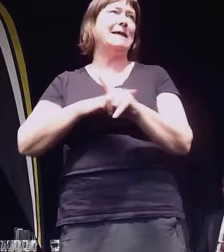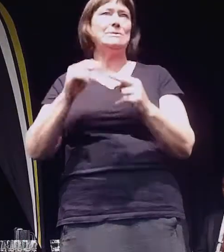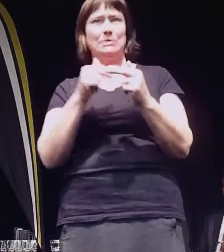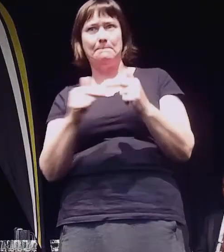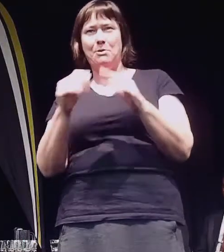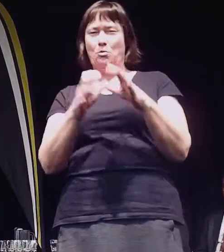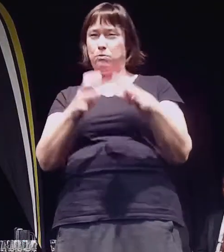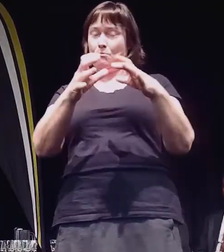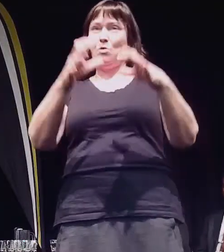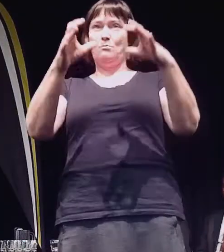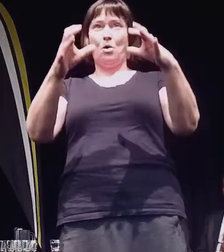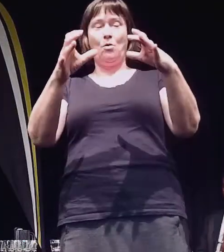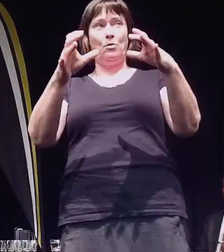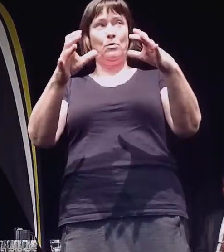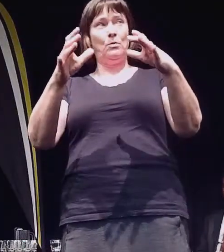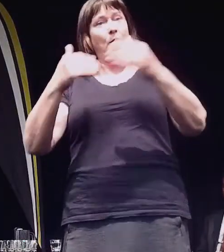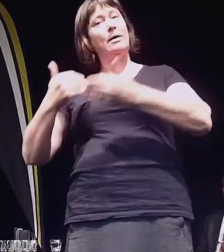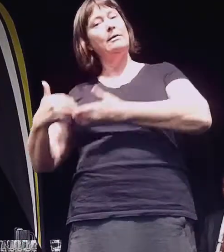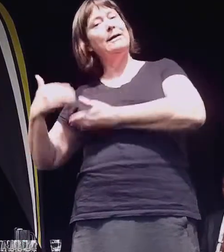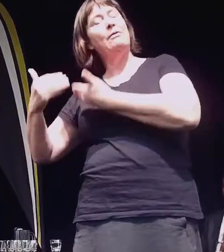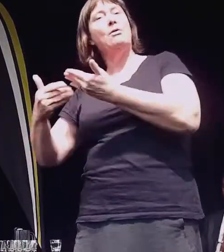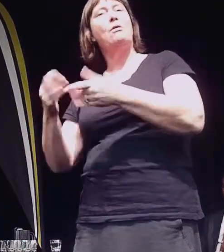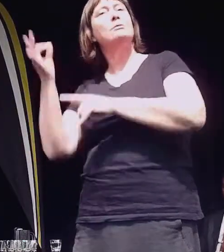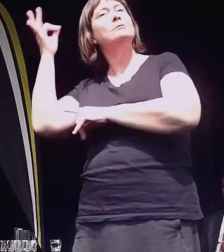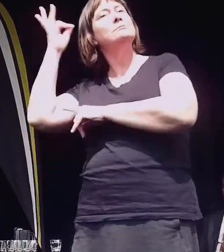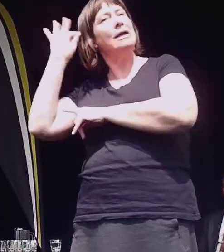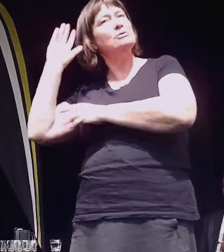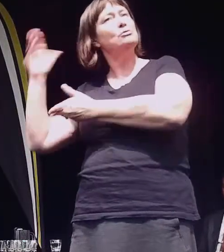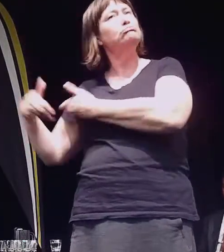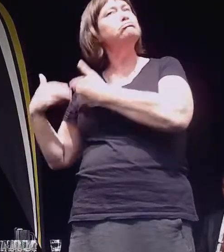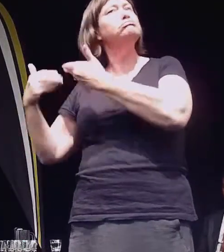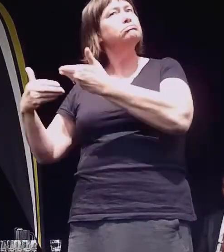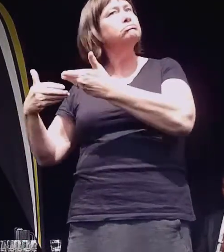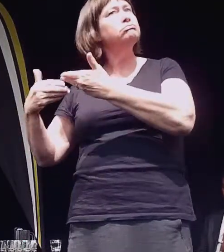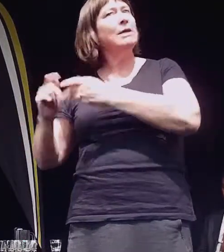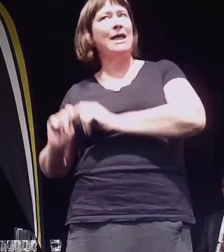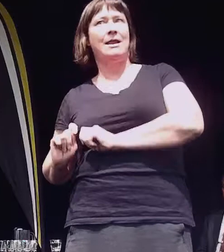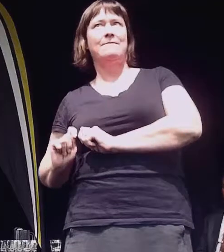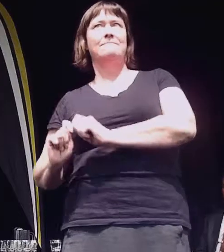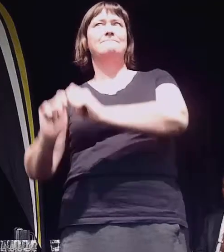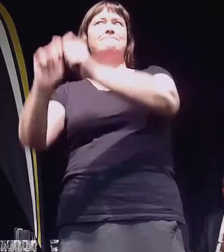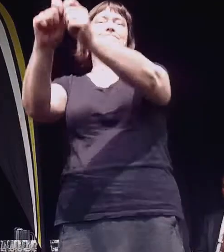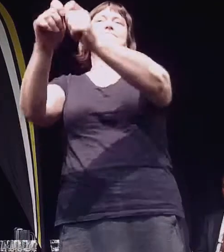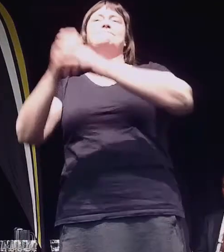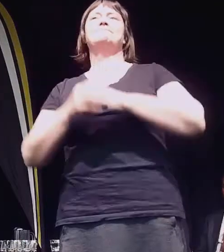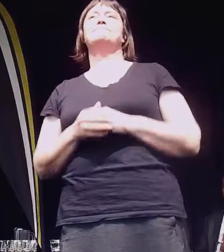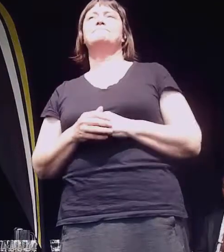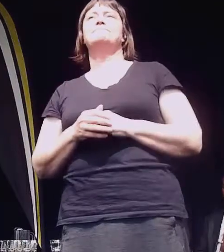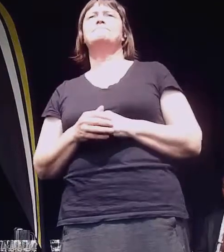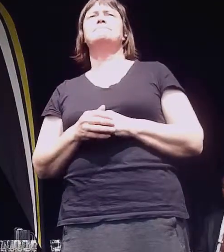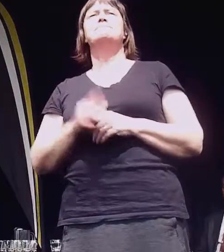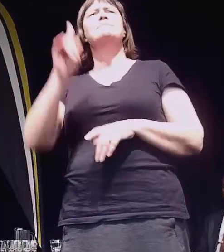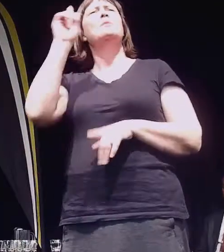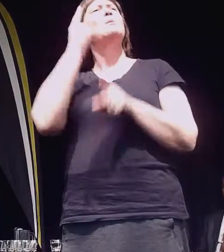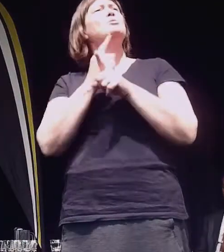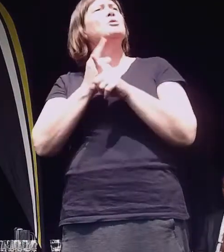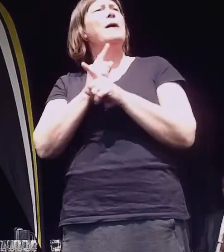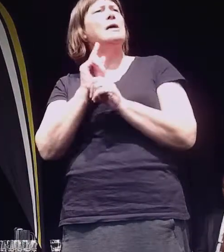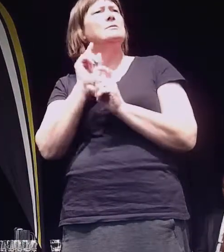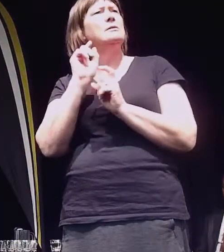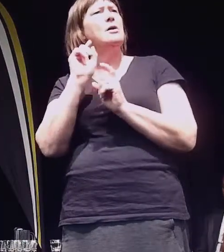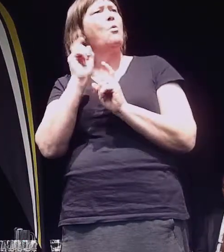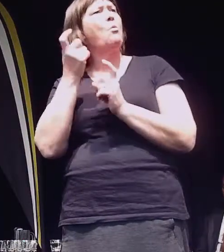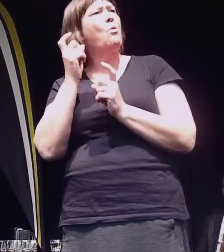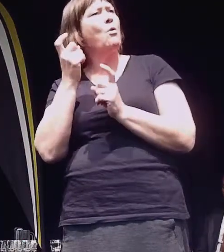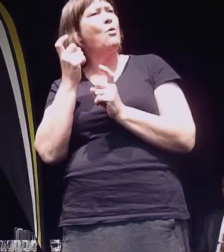on what council is doing already. We've heard people talk about prudence and